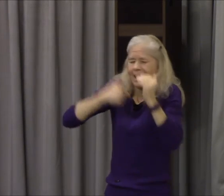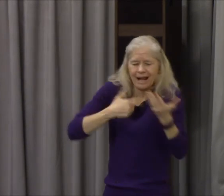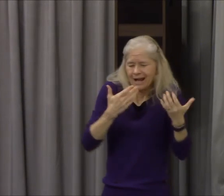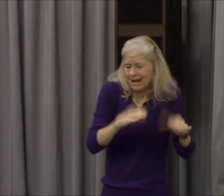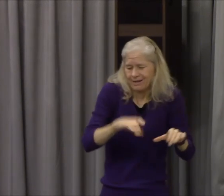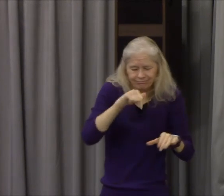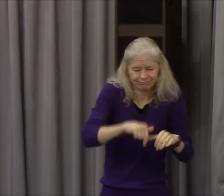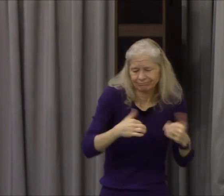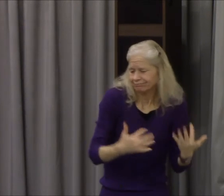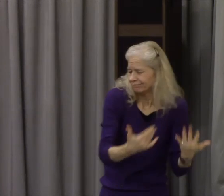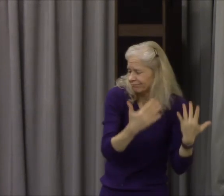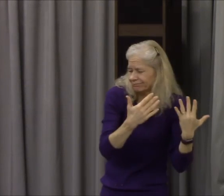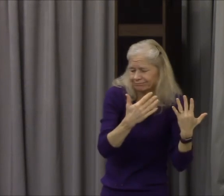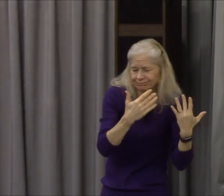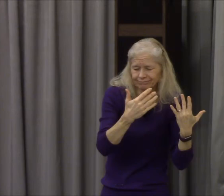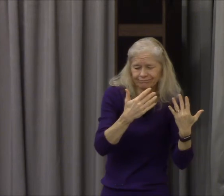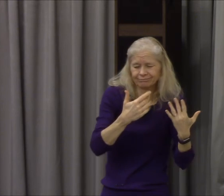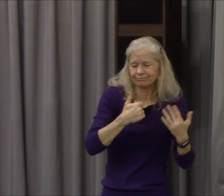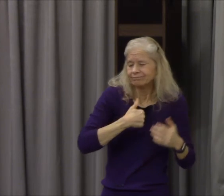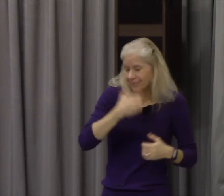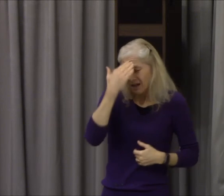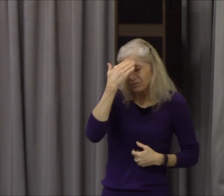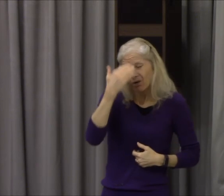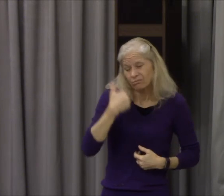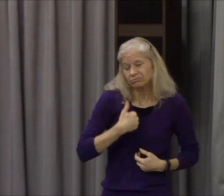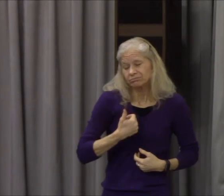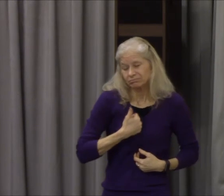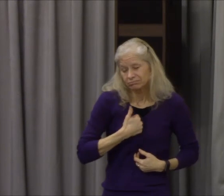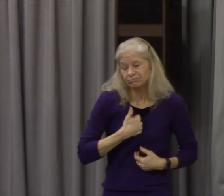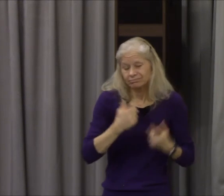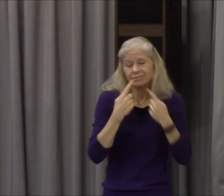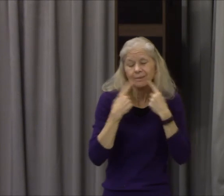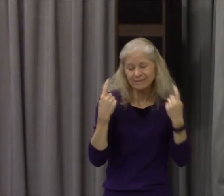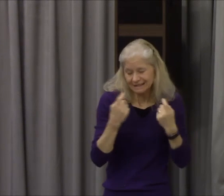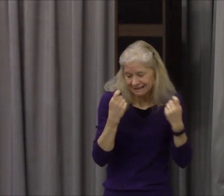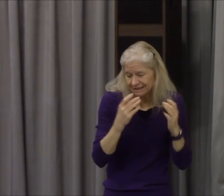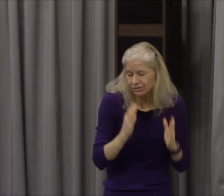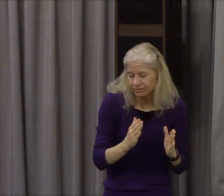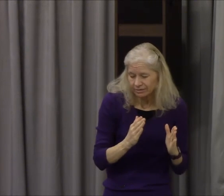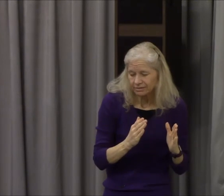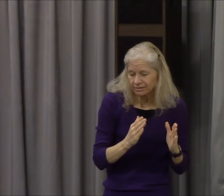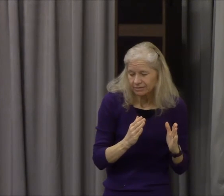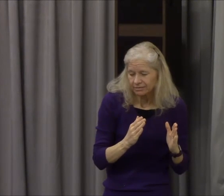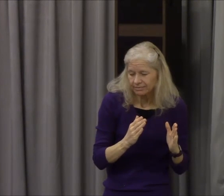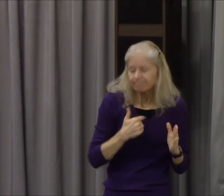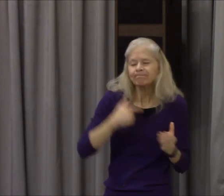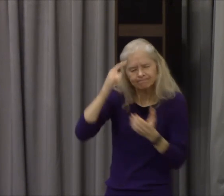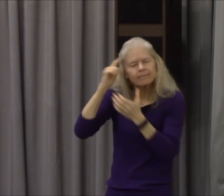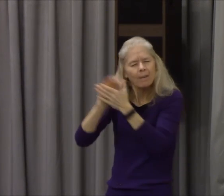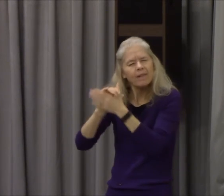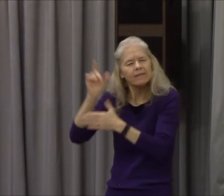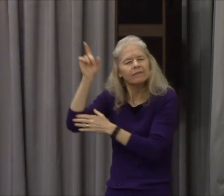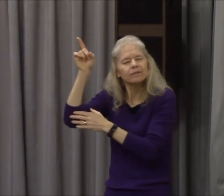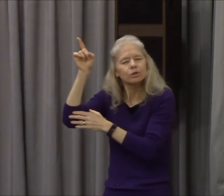and I want you to save me I want you to forgive me I want you to help me live from you